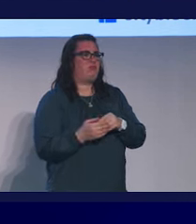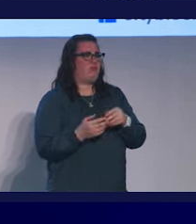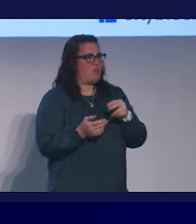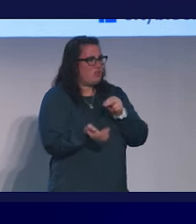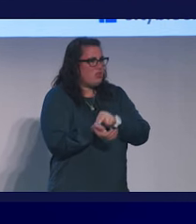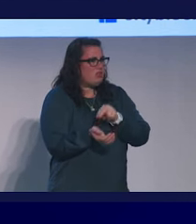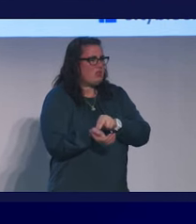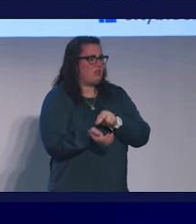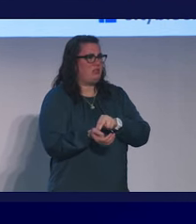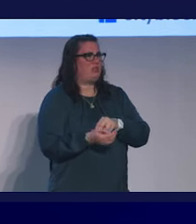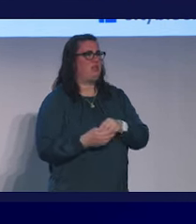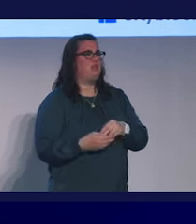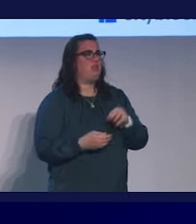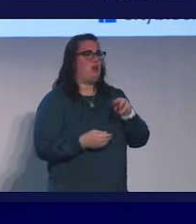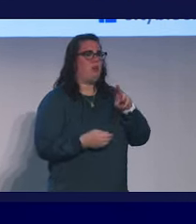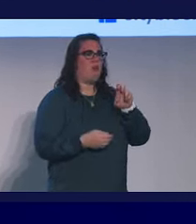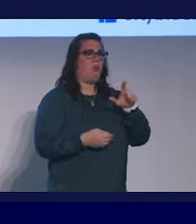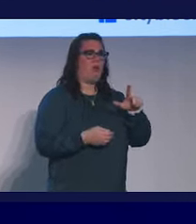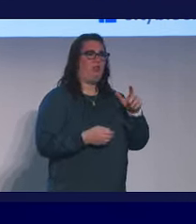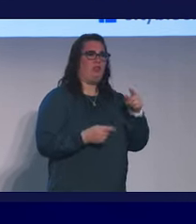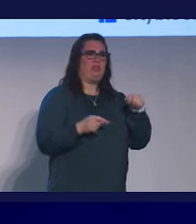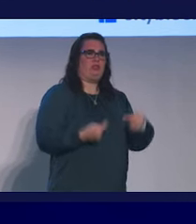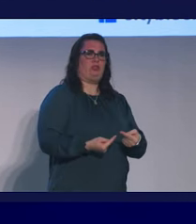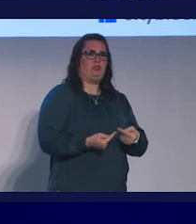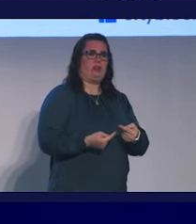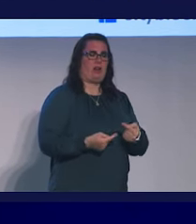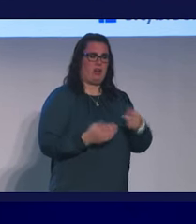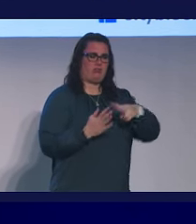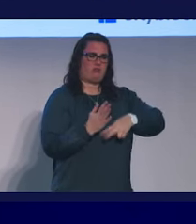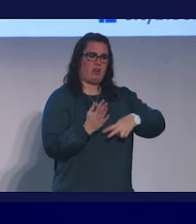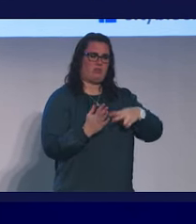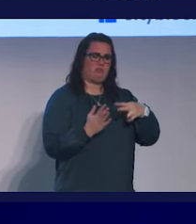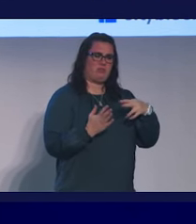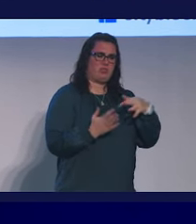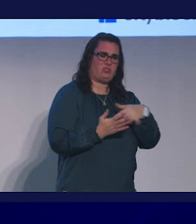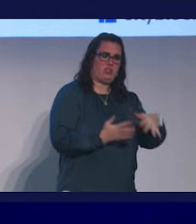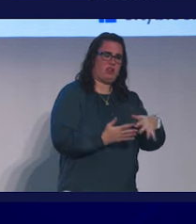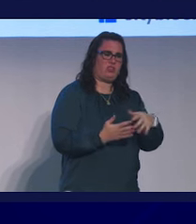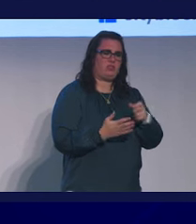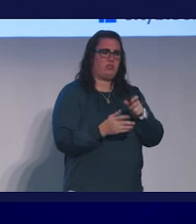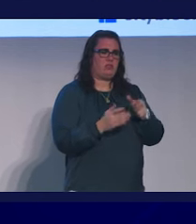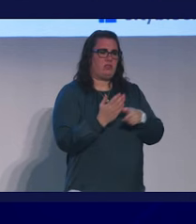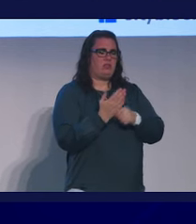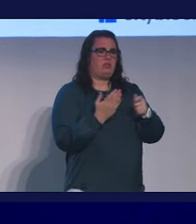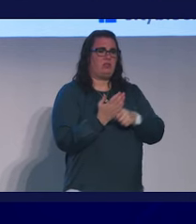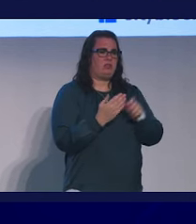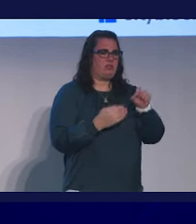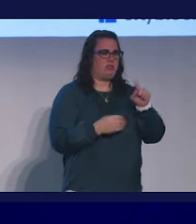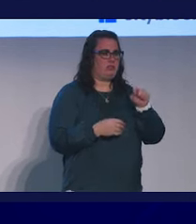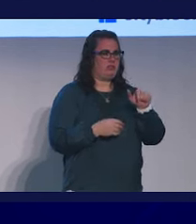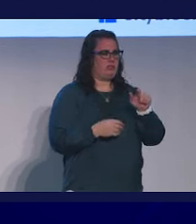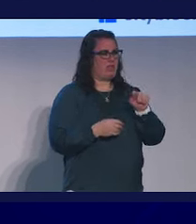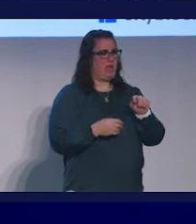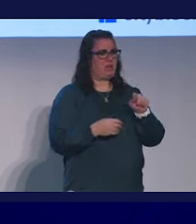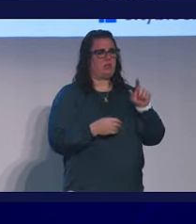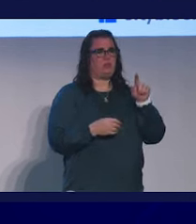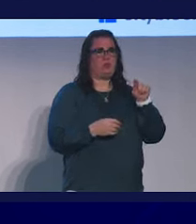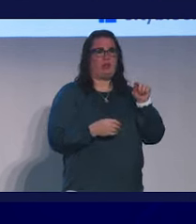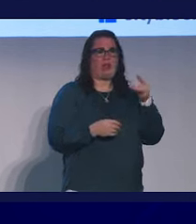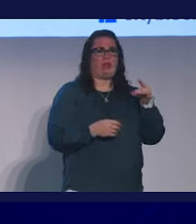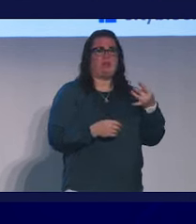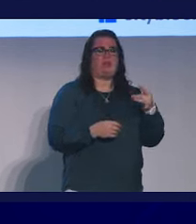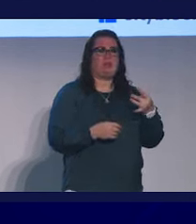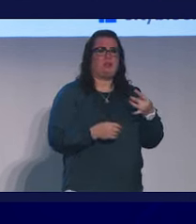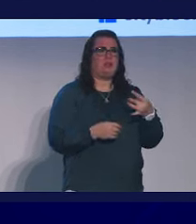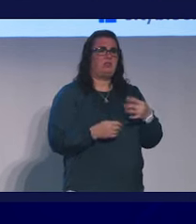nurses, as moral injury. And when I read this study, there was an article published in STAT in 2018 that